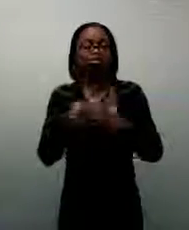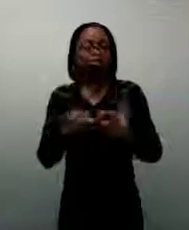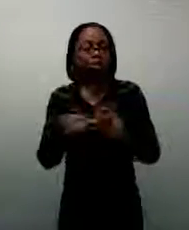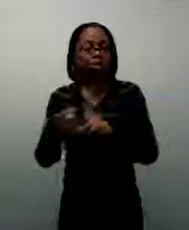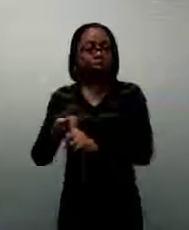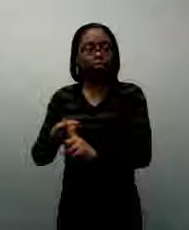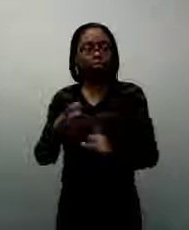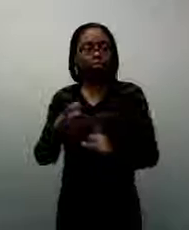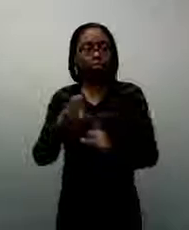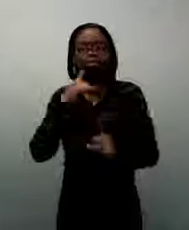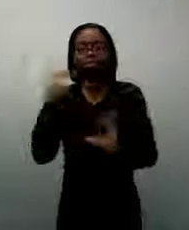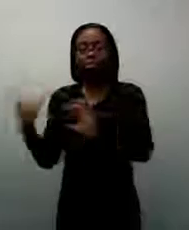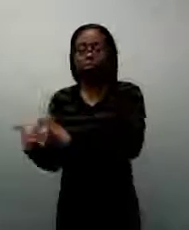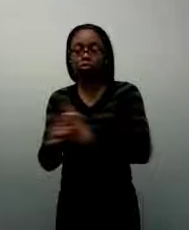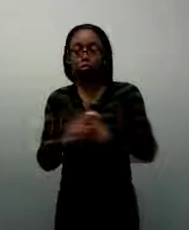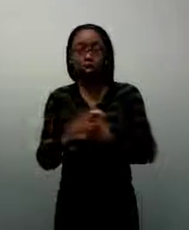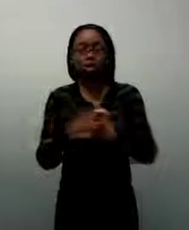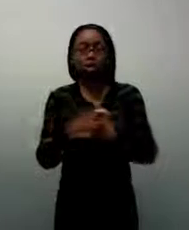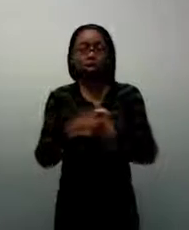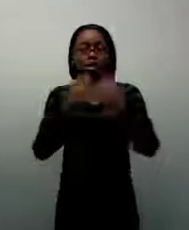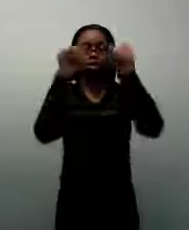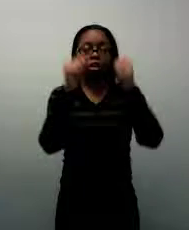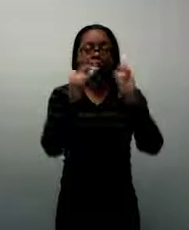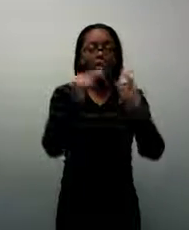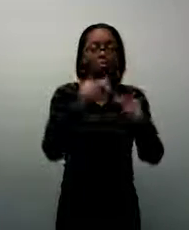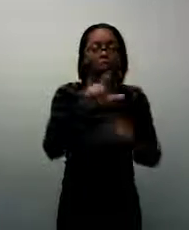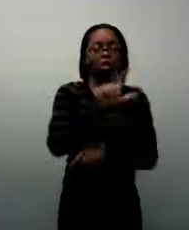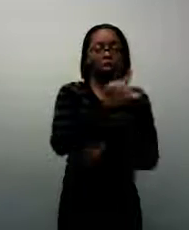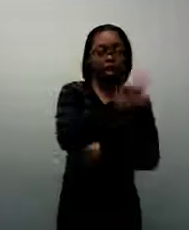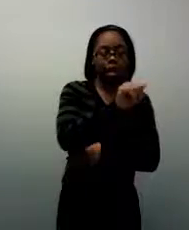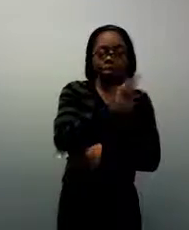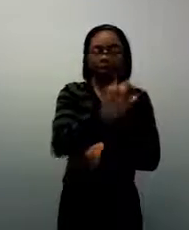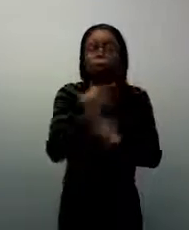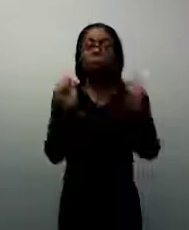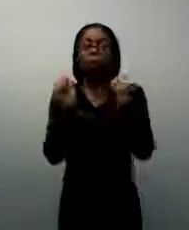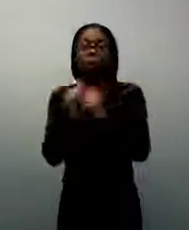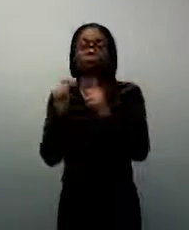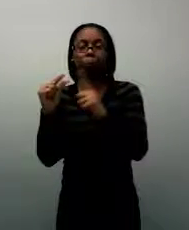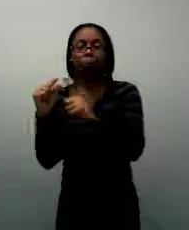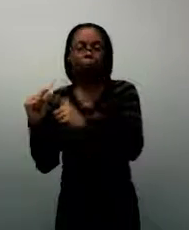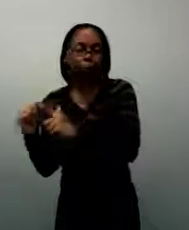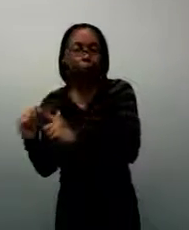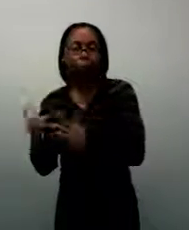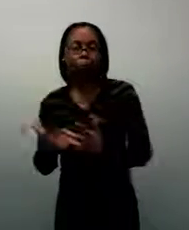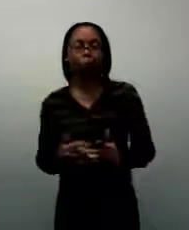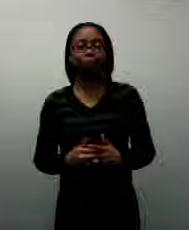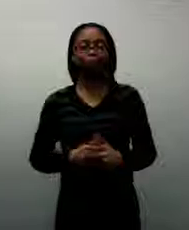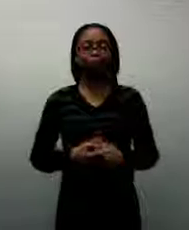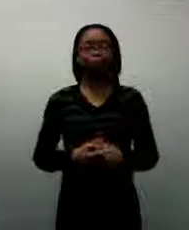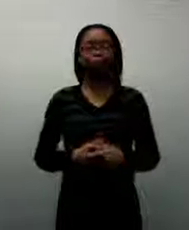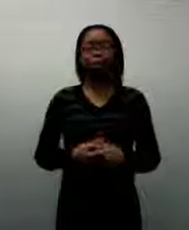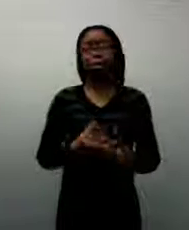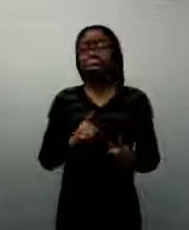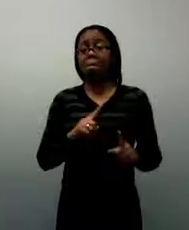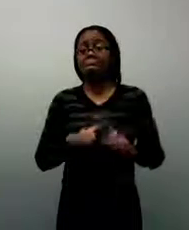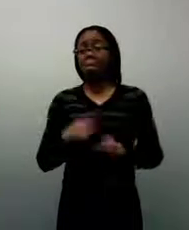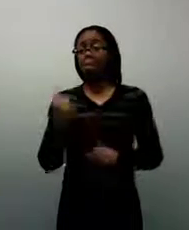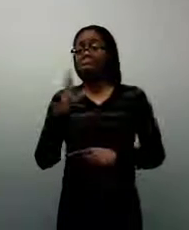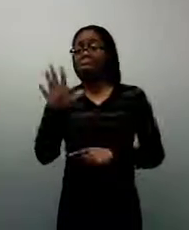the shapes of letters with things that they know. If someone in your home fishes, perhaps they could relate